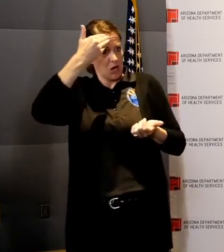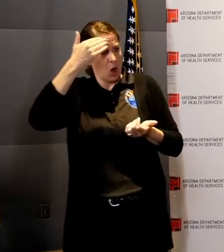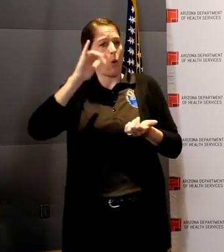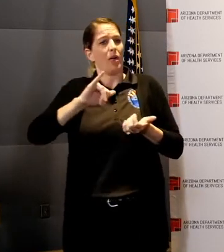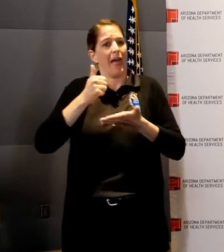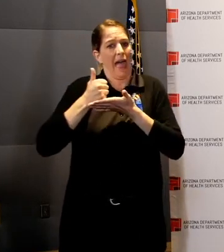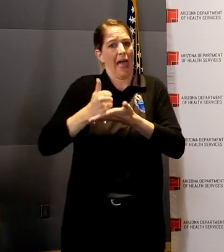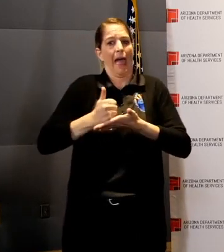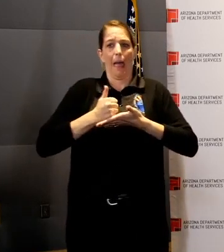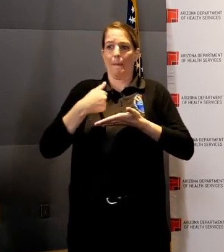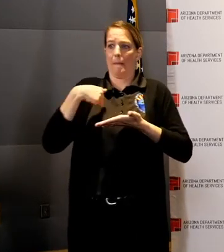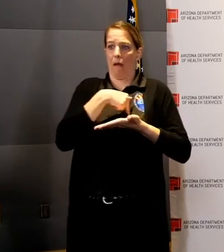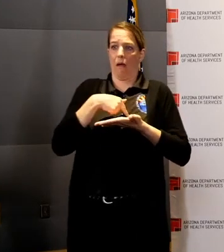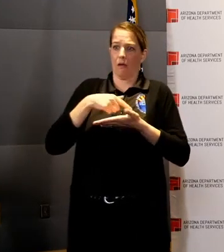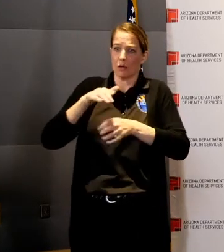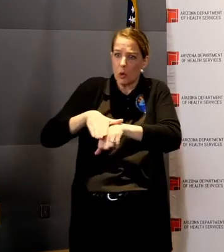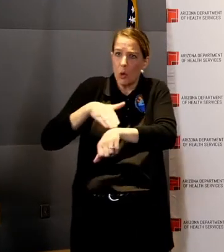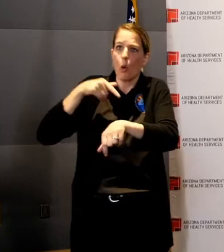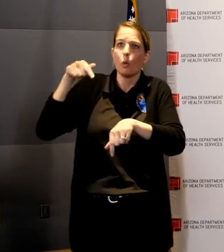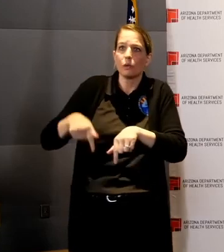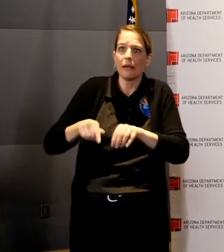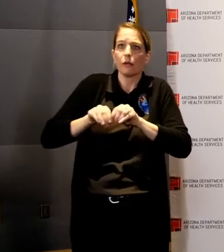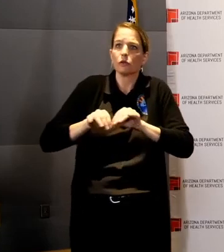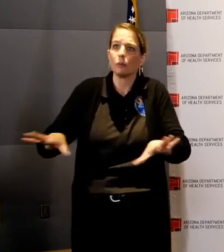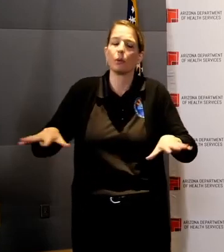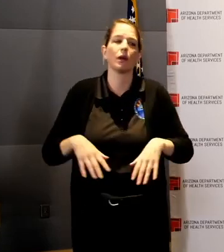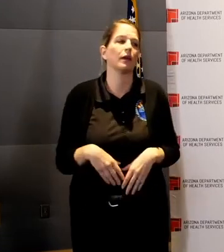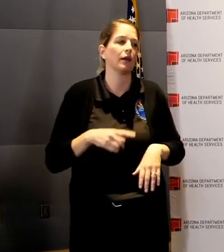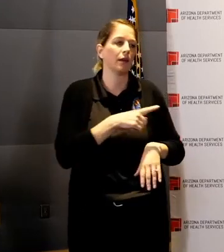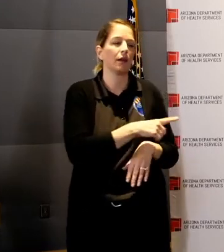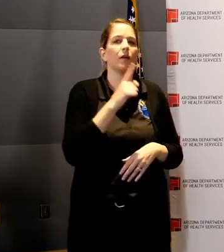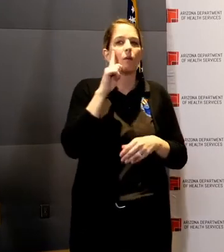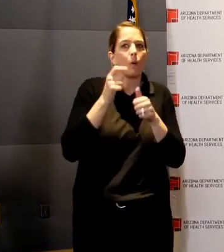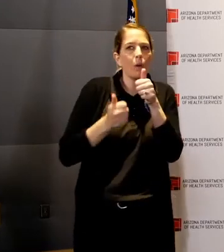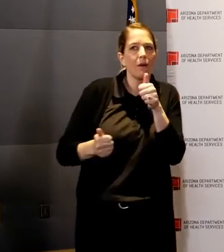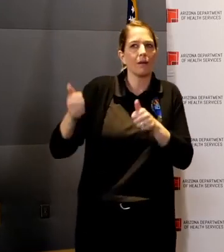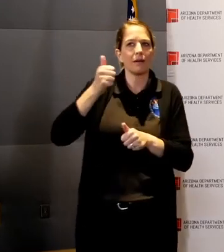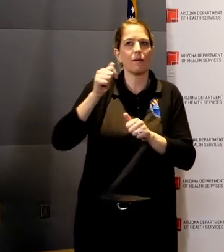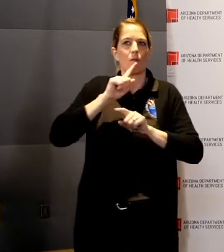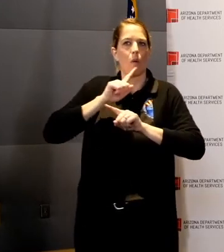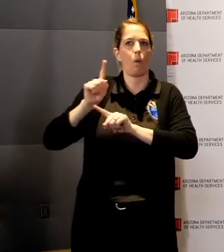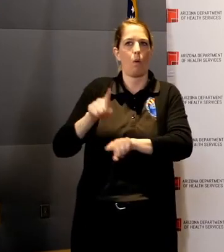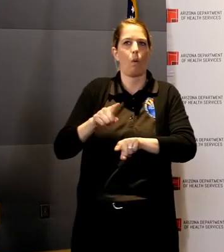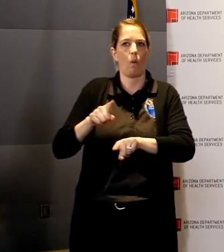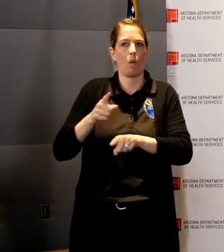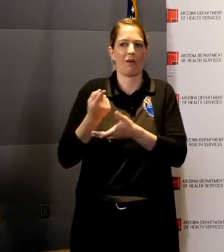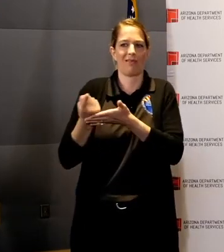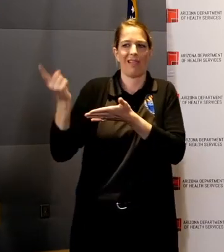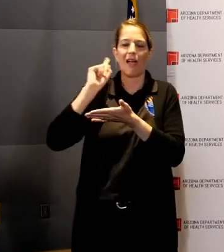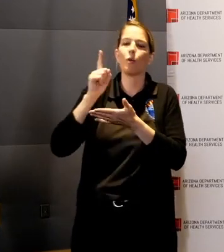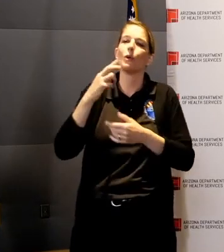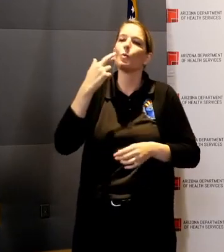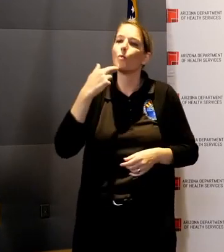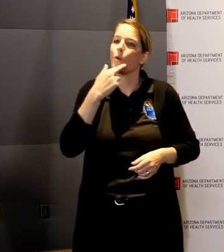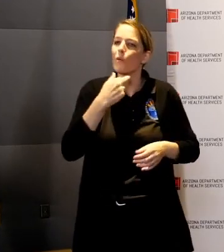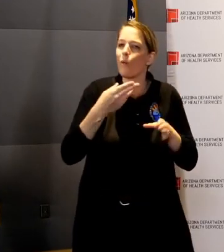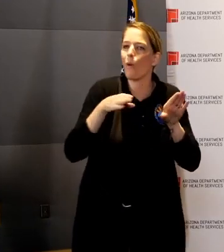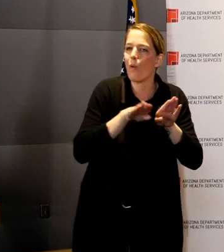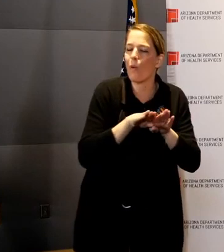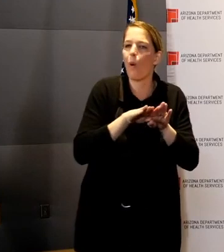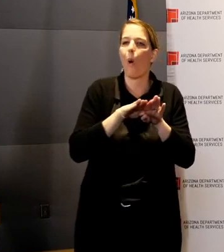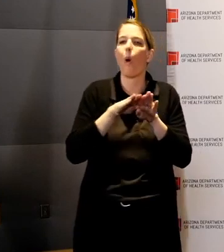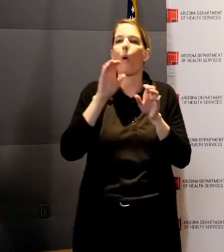So with the executive orders that were placed last week with, um, closing dine in options, bars,